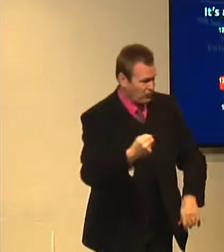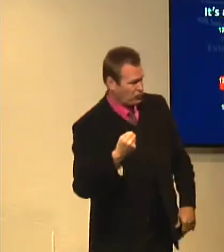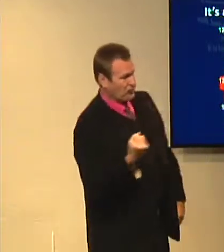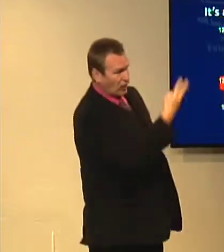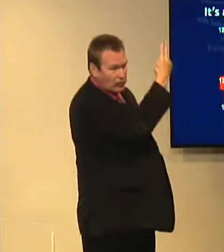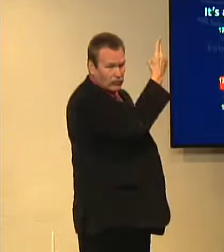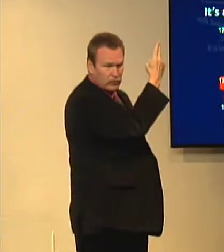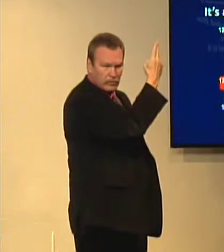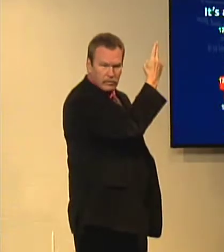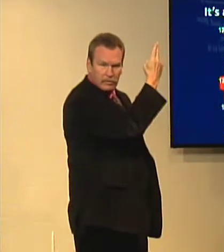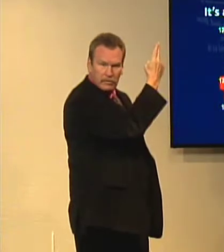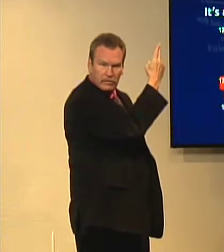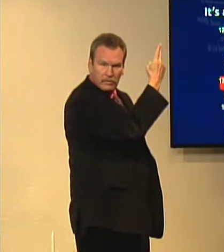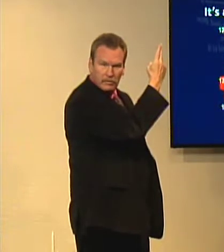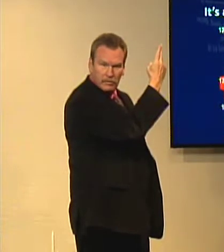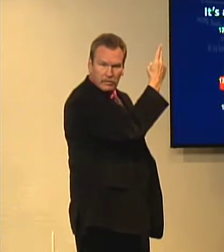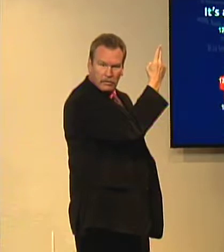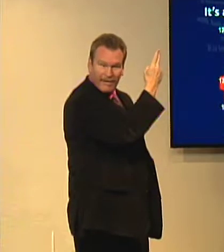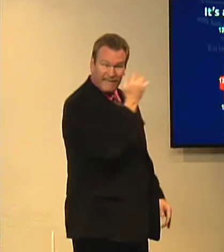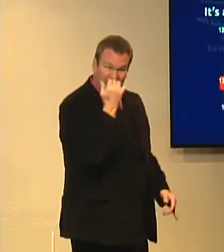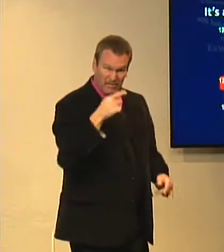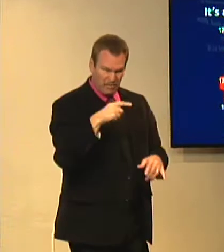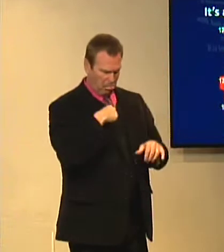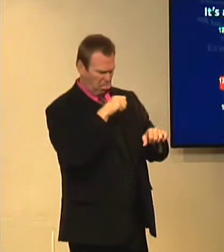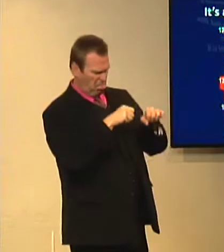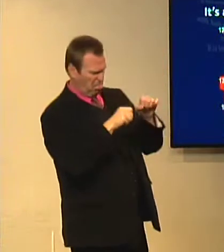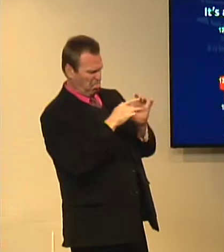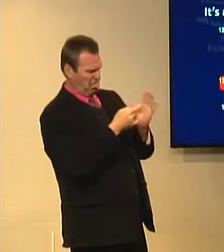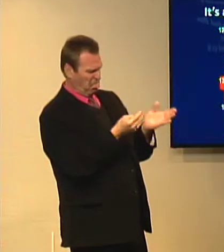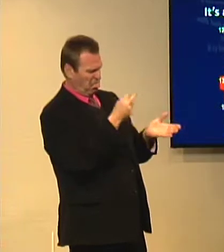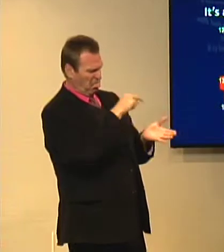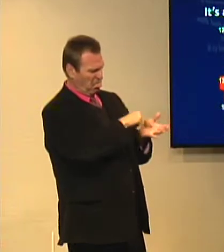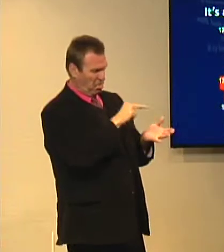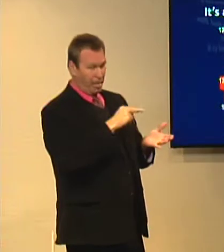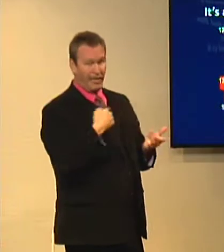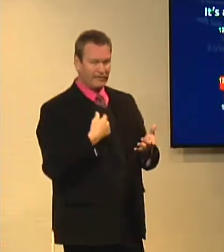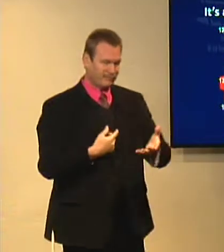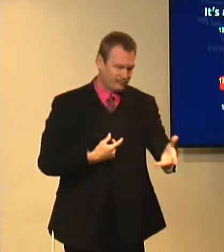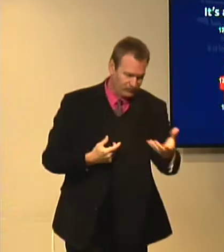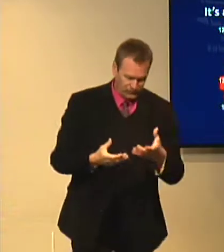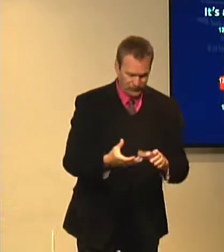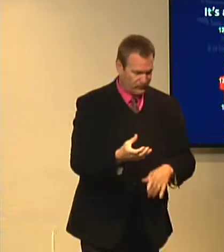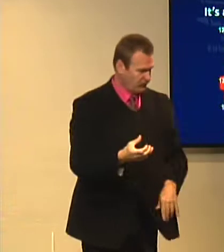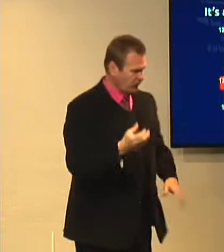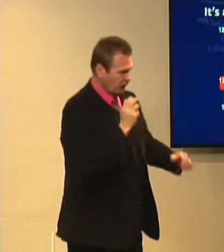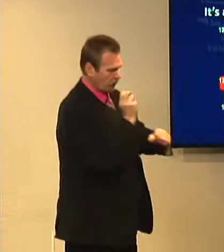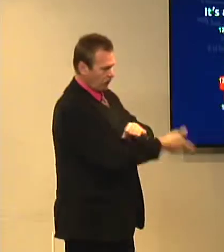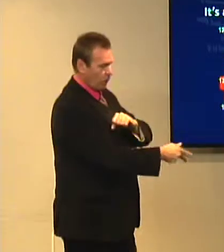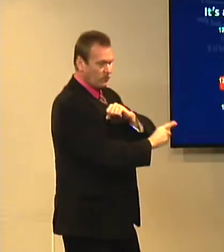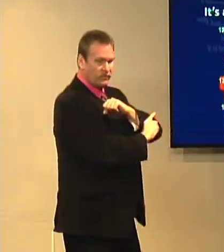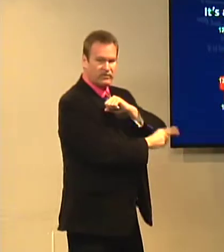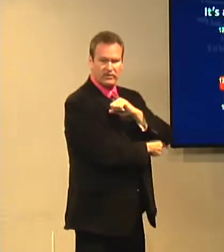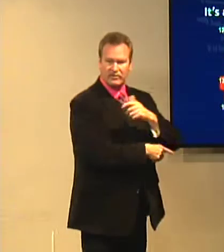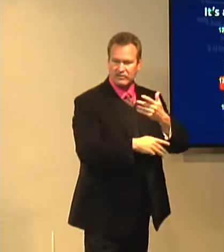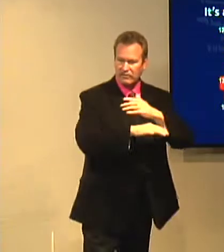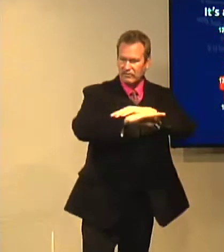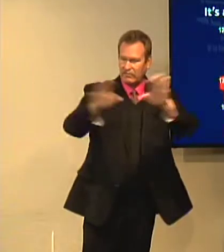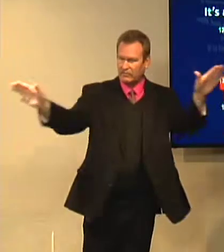You can throw your Bibles away basically, if you are unsure about the resurrection of Jesus Christ. Just throw it in the trash.